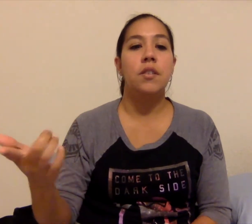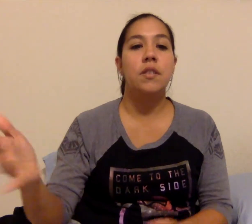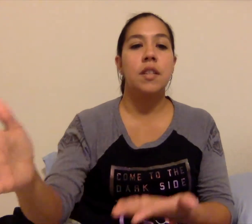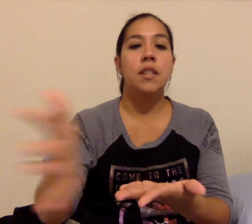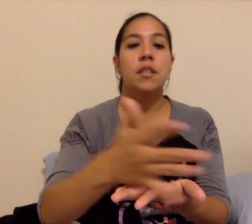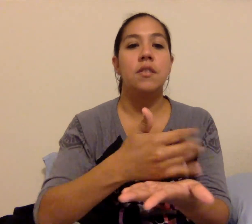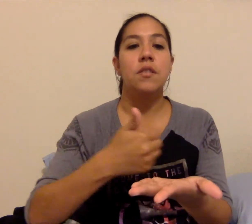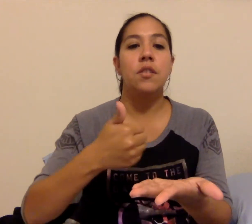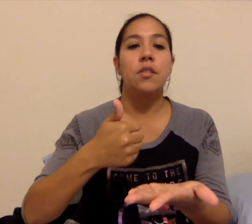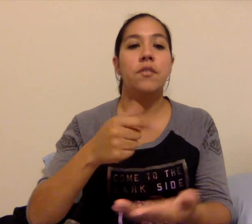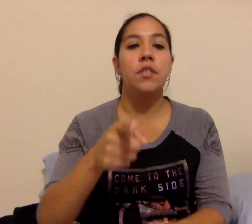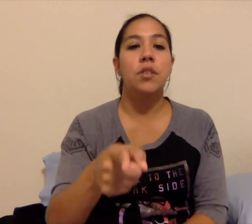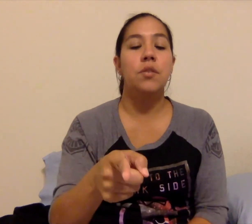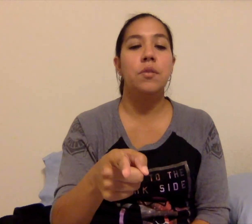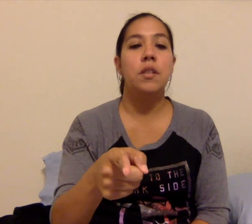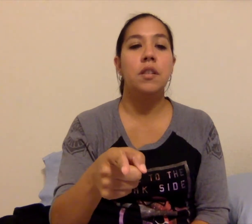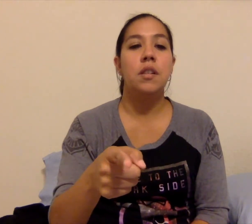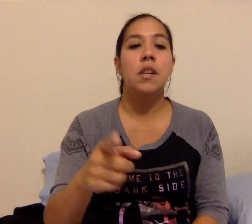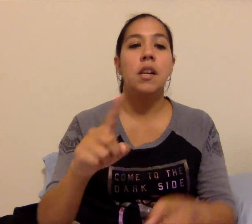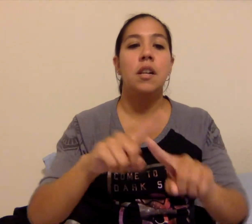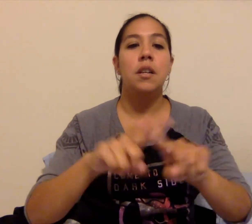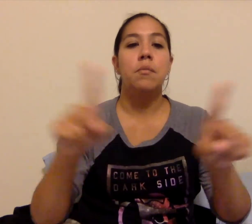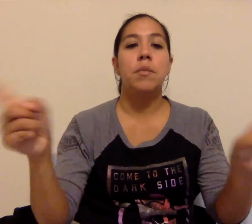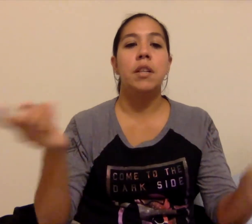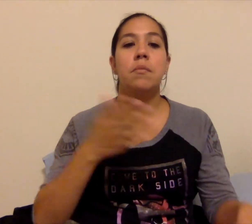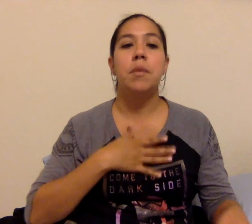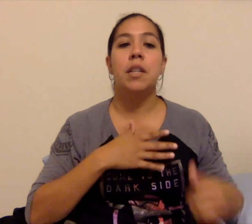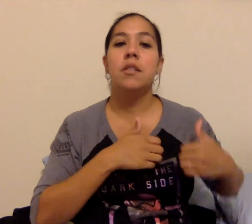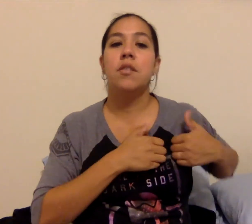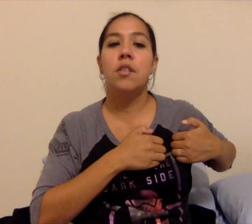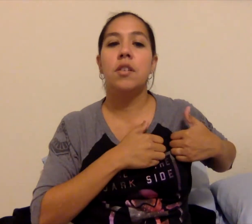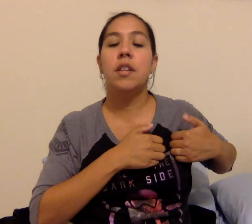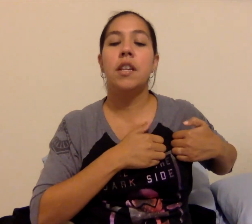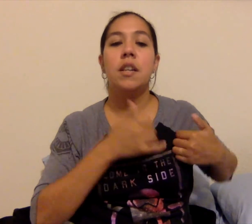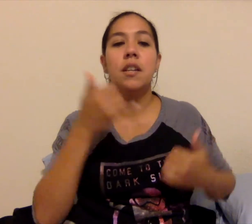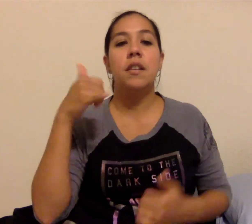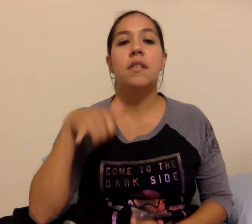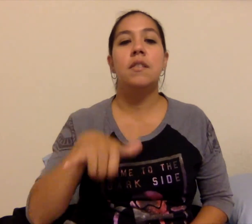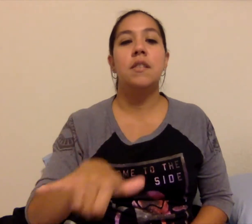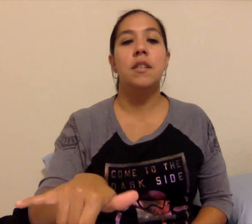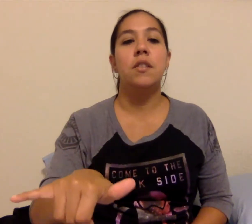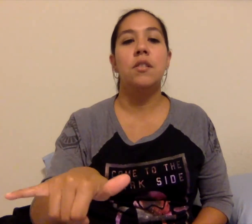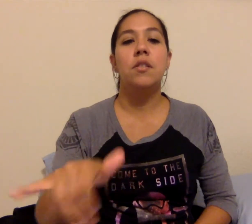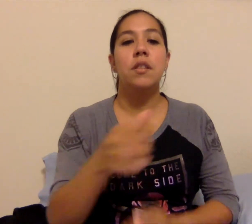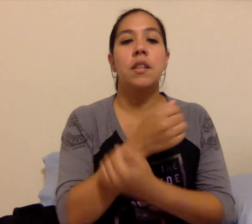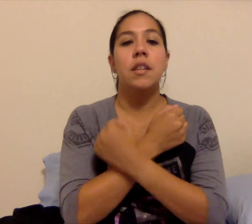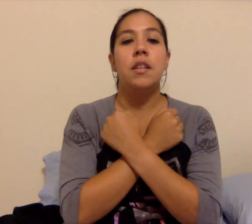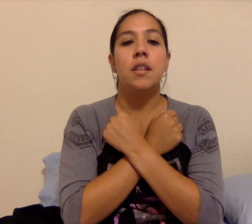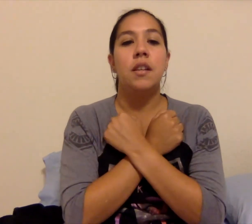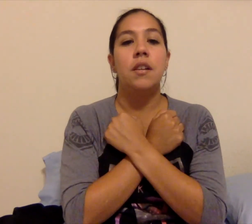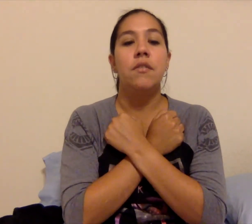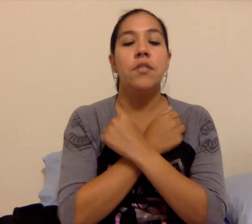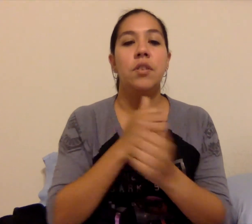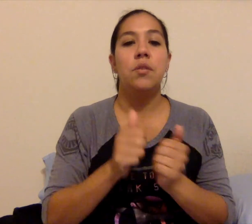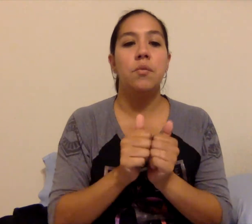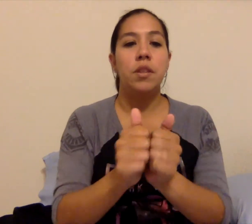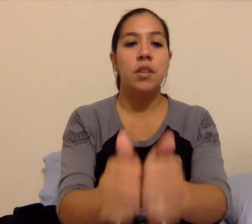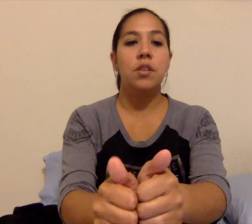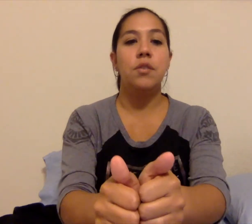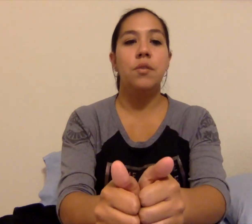that deserve you. But my darling, still in love with you.